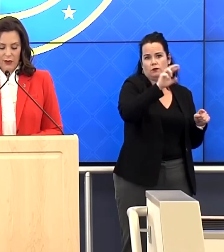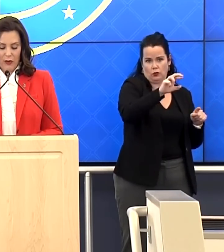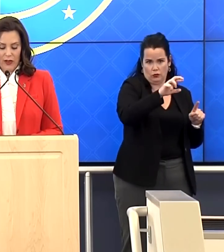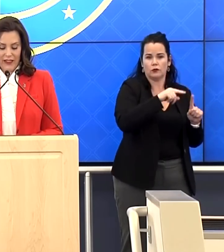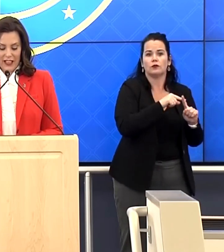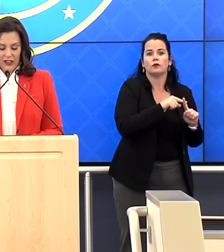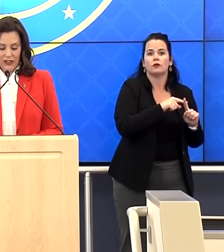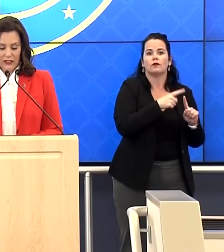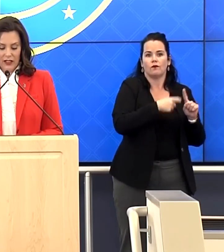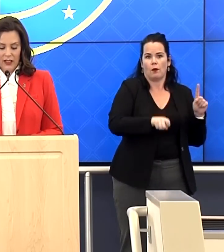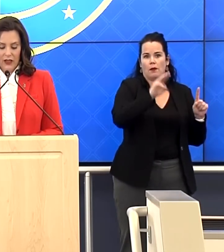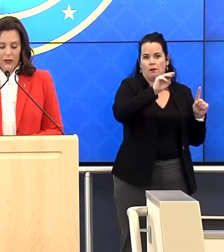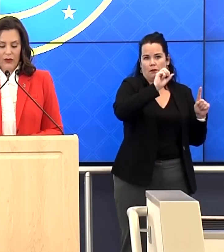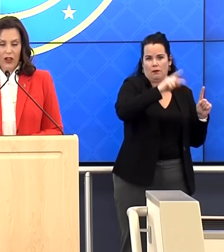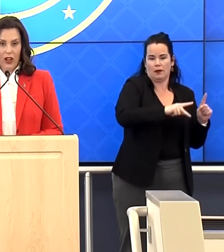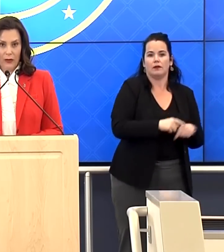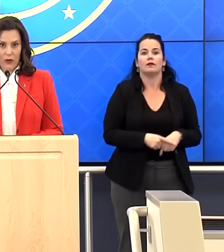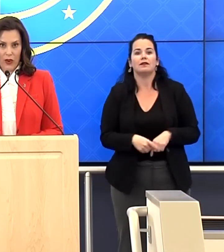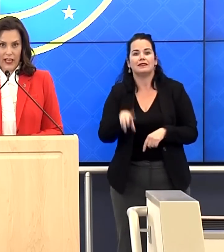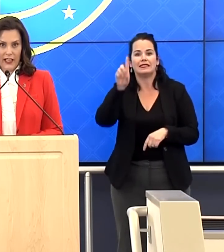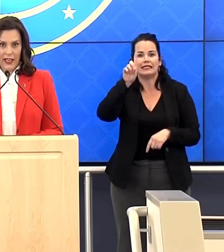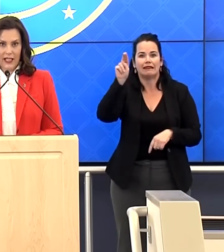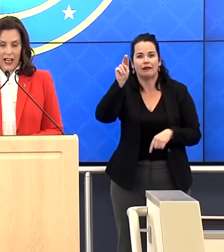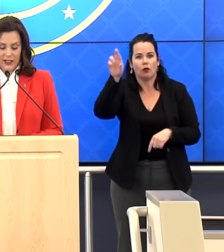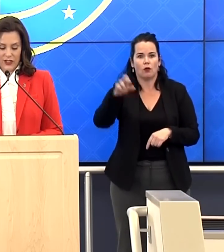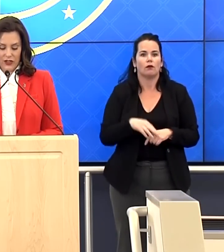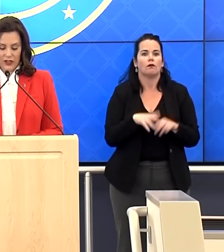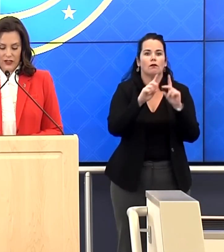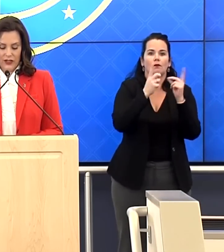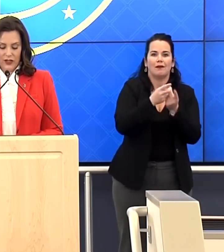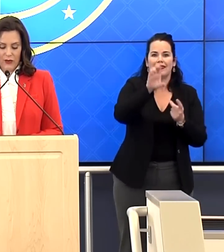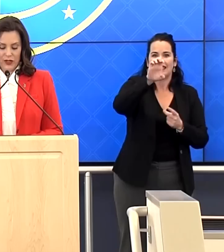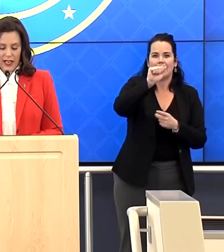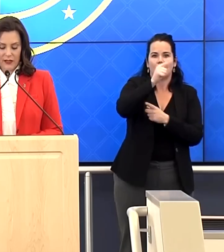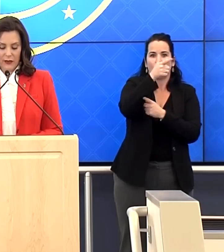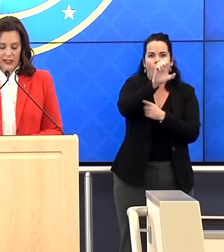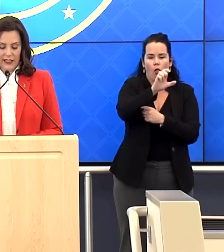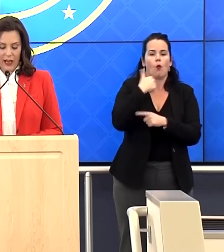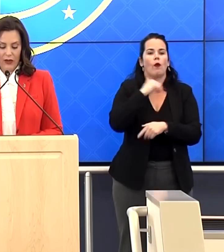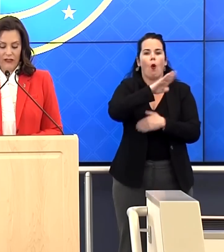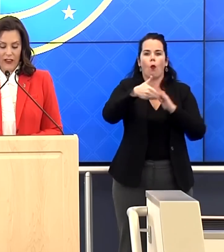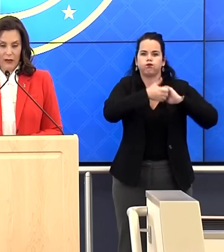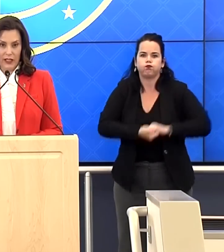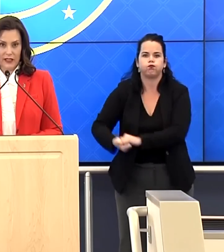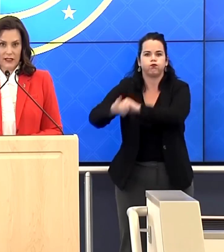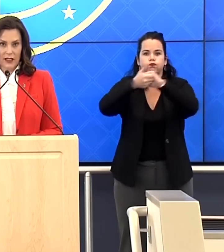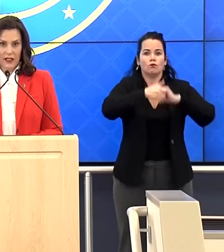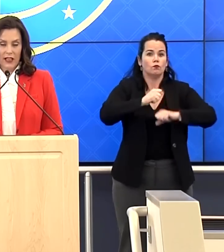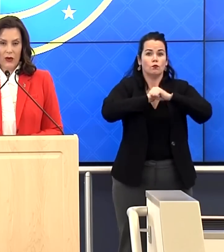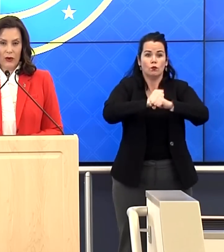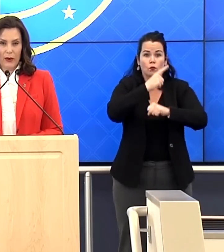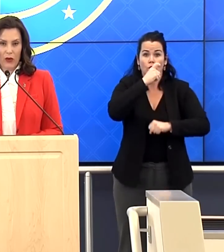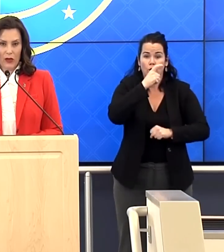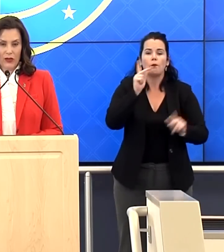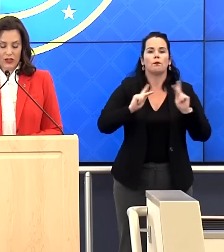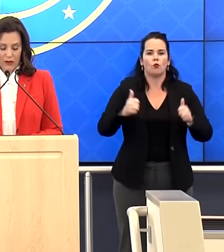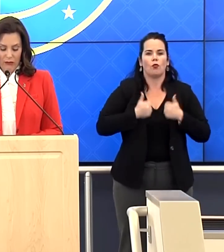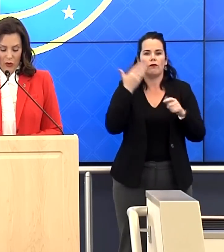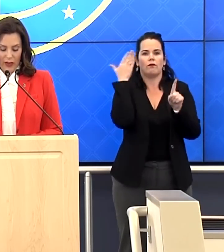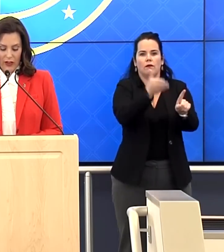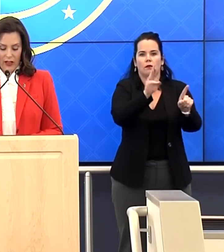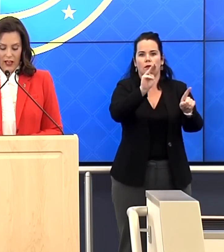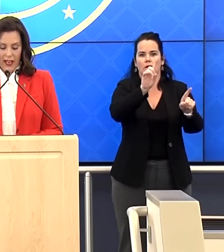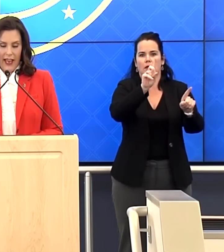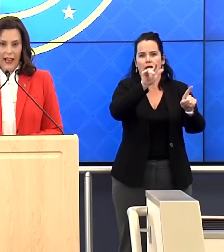the Department of Eagle. We will all be working in concert to protect Midland County families. And we'll be working with